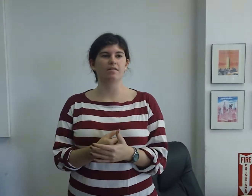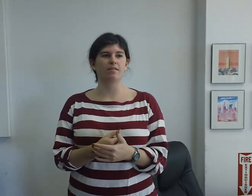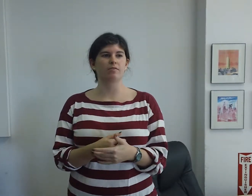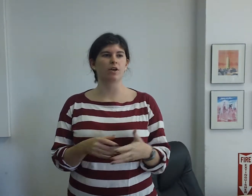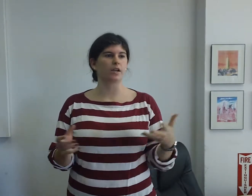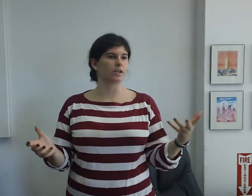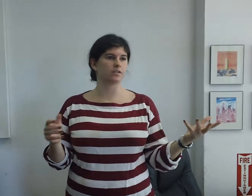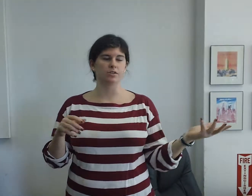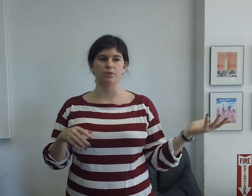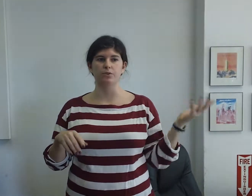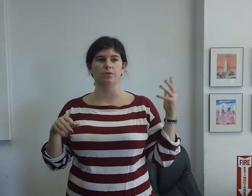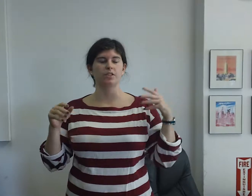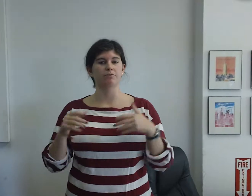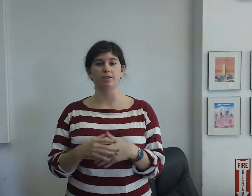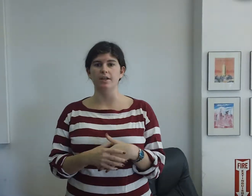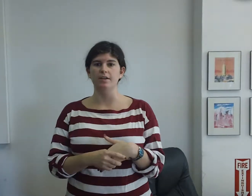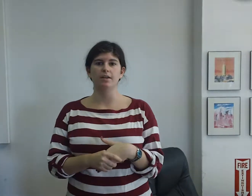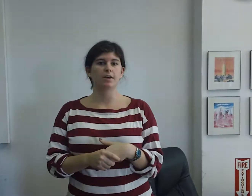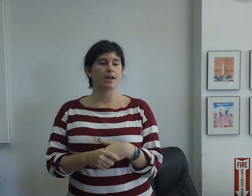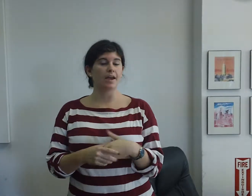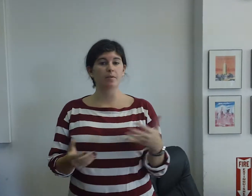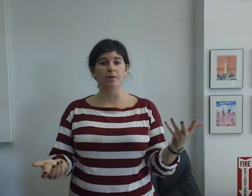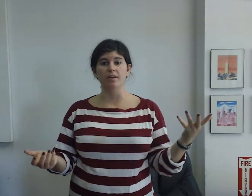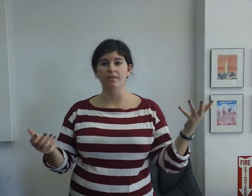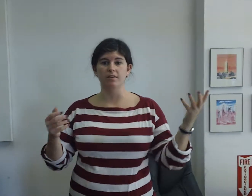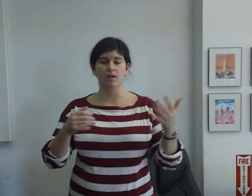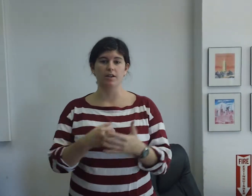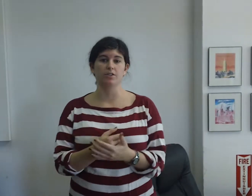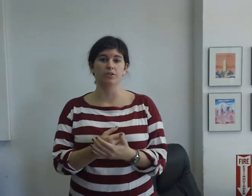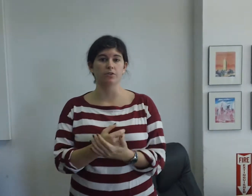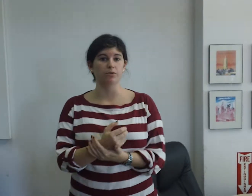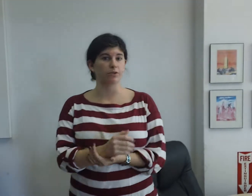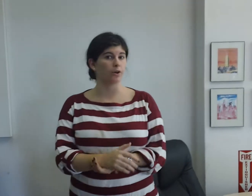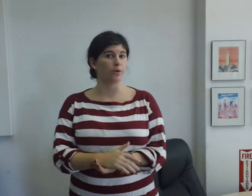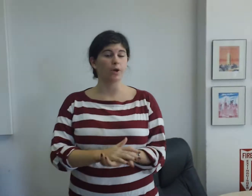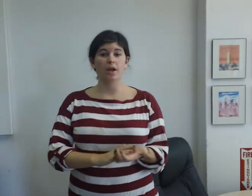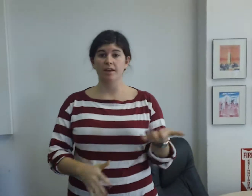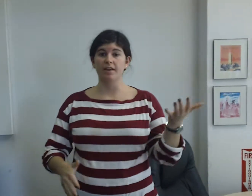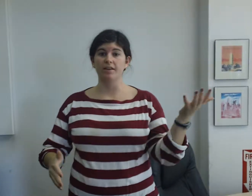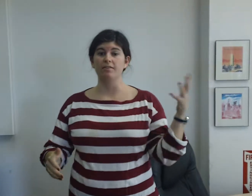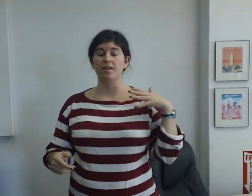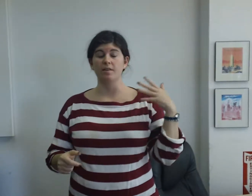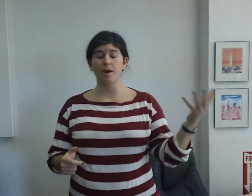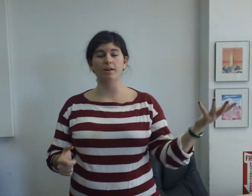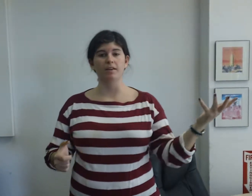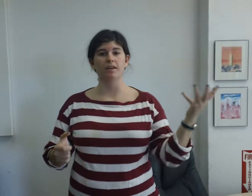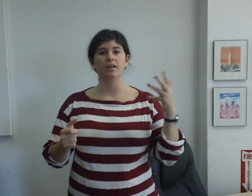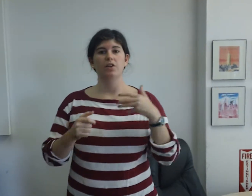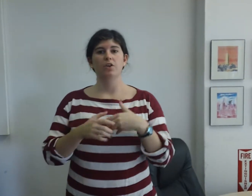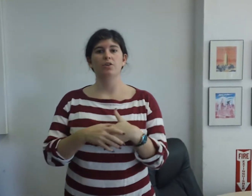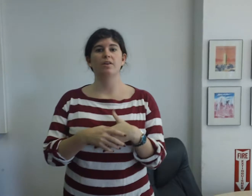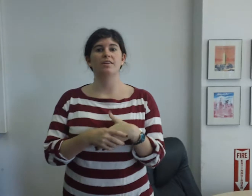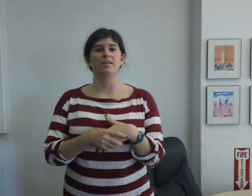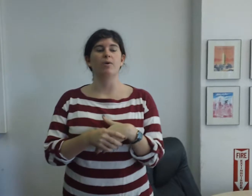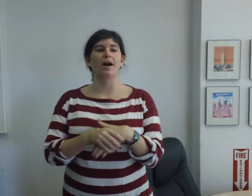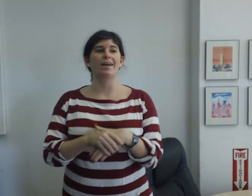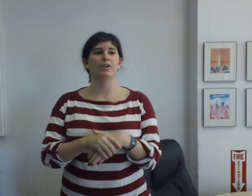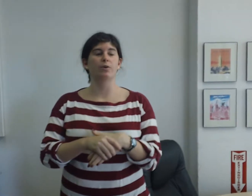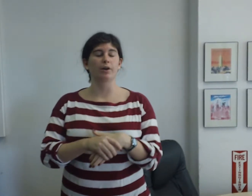talking to different experts and talking to executives at SpiderLink, you can see why QR